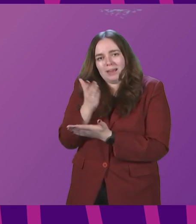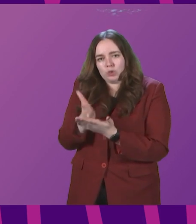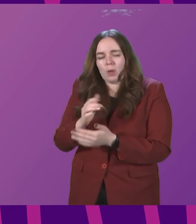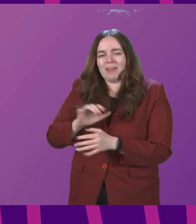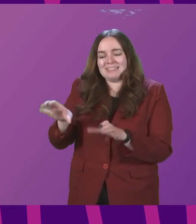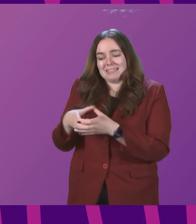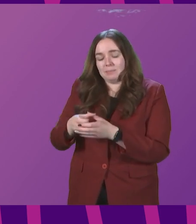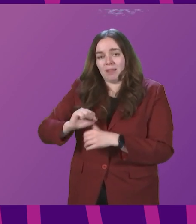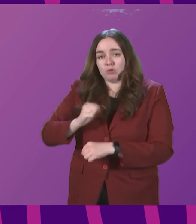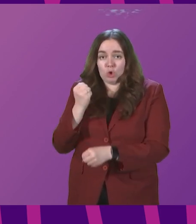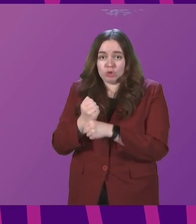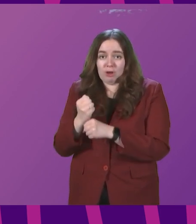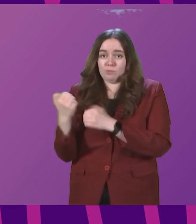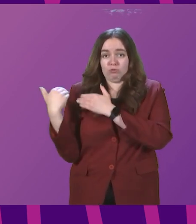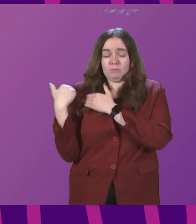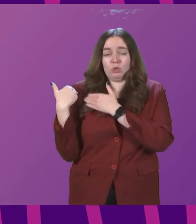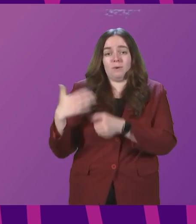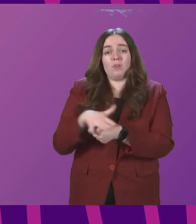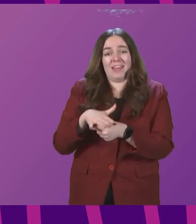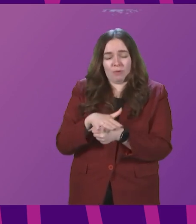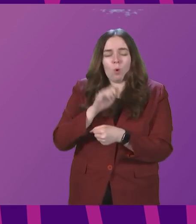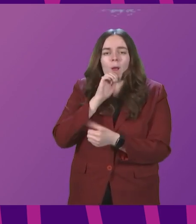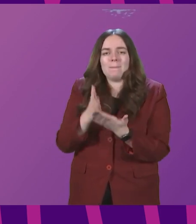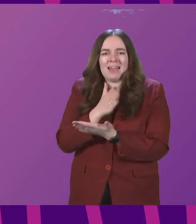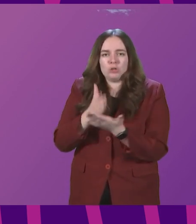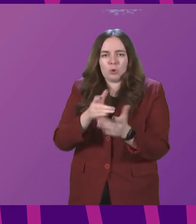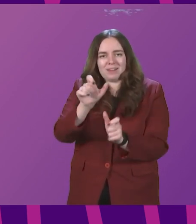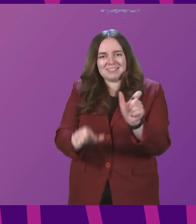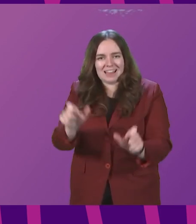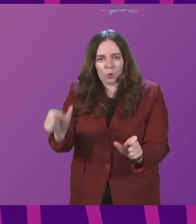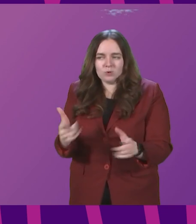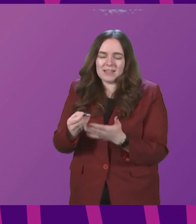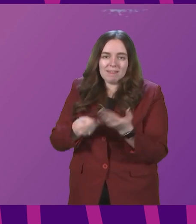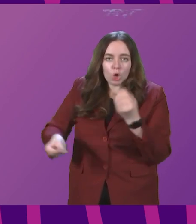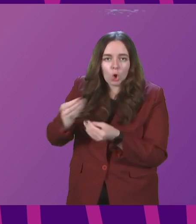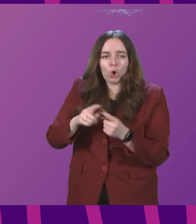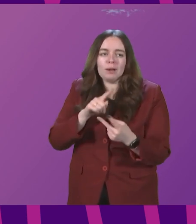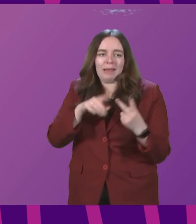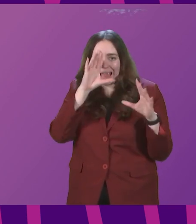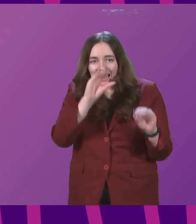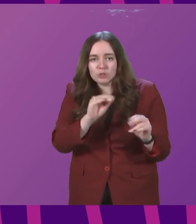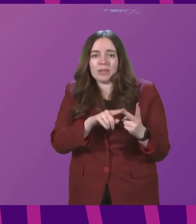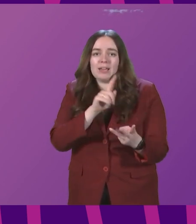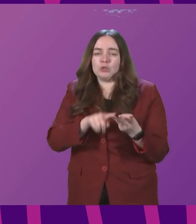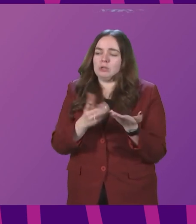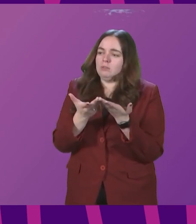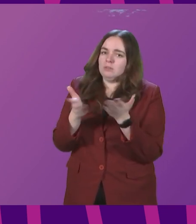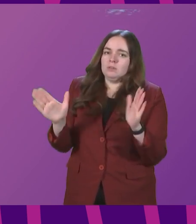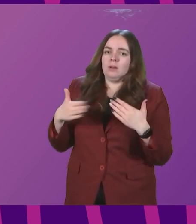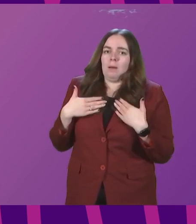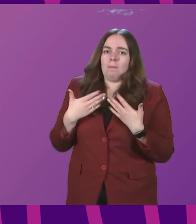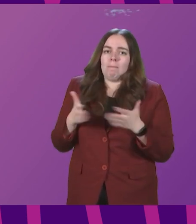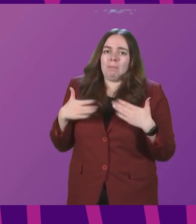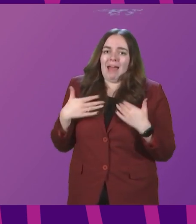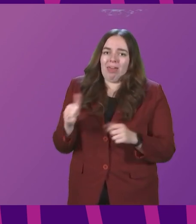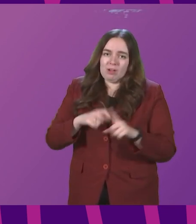Scottish Government responsible for these areas, ensure that stakeholders in the economy, in education, across the wider public health community,